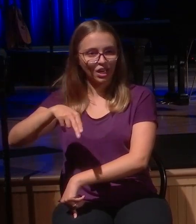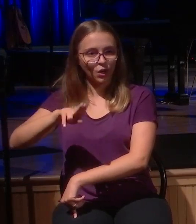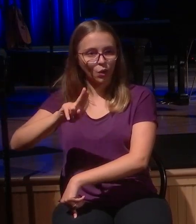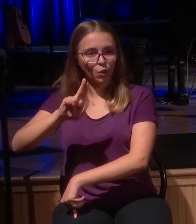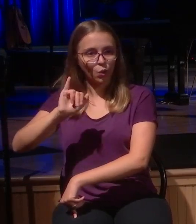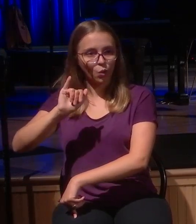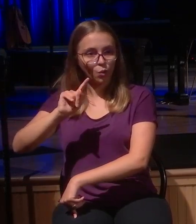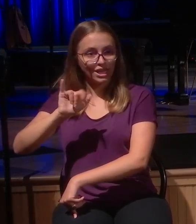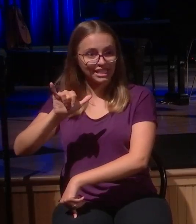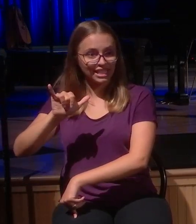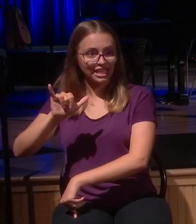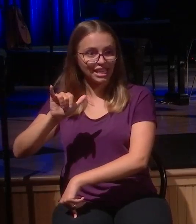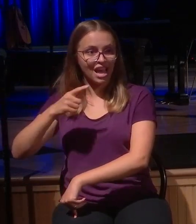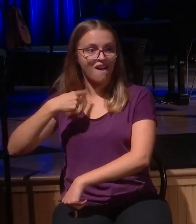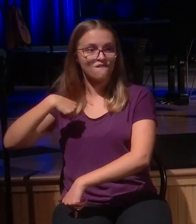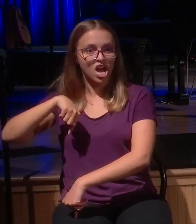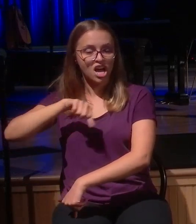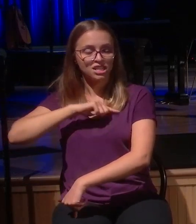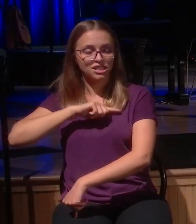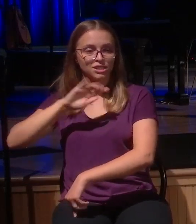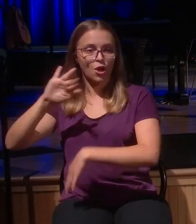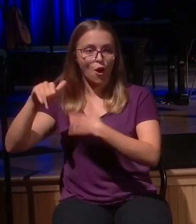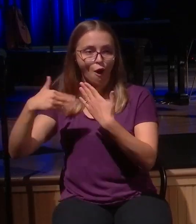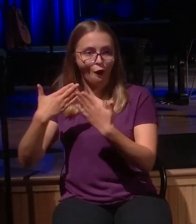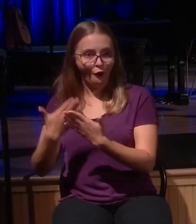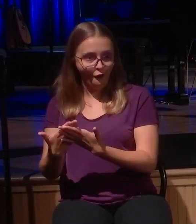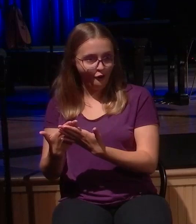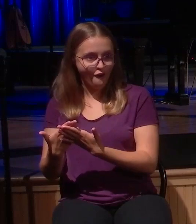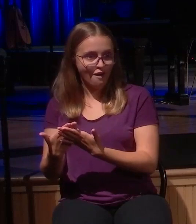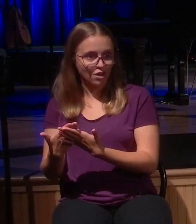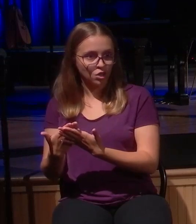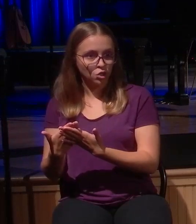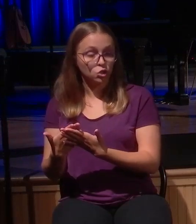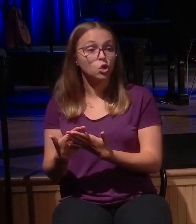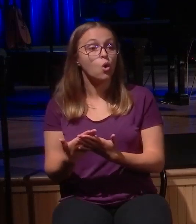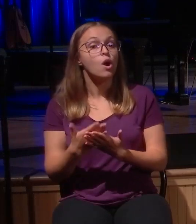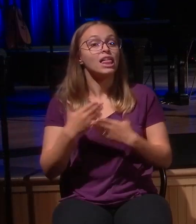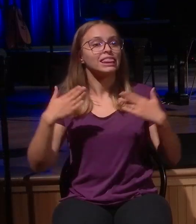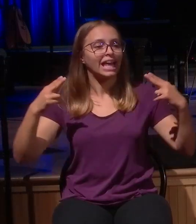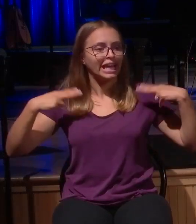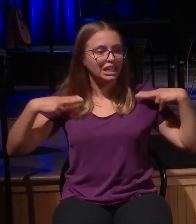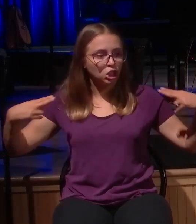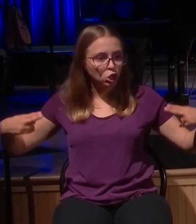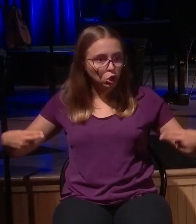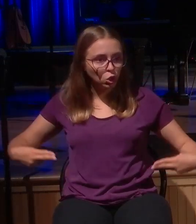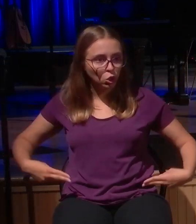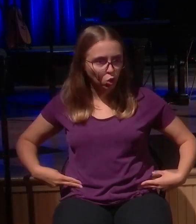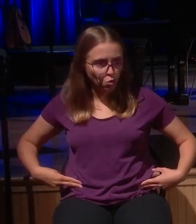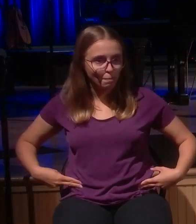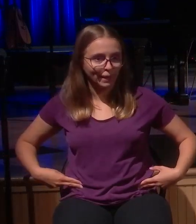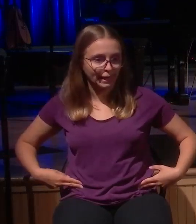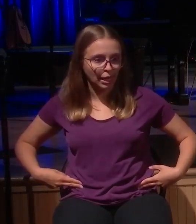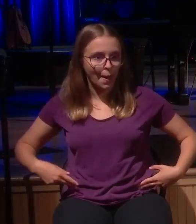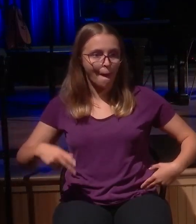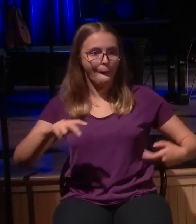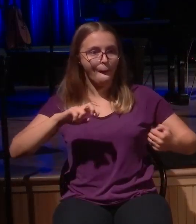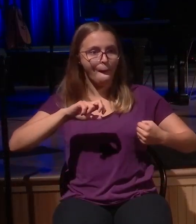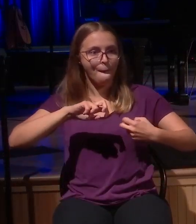days, what we find is that the human condition is a lost condition. It is a condition that we are lost. We stray, we wander,